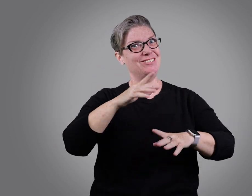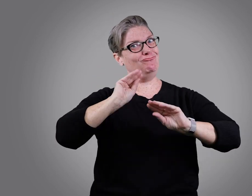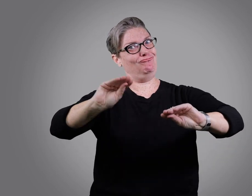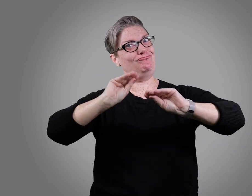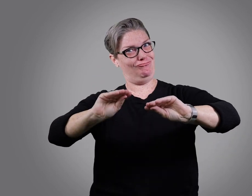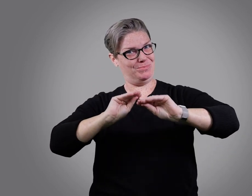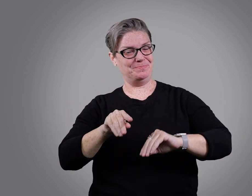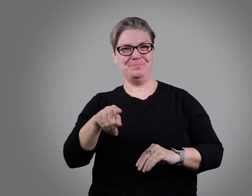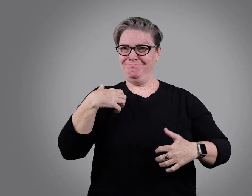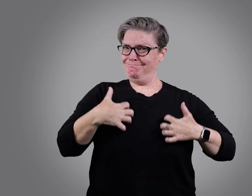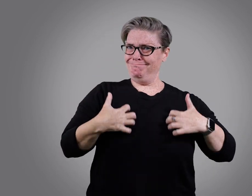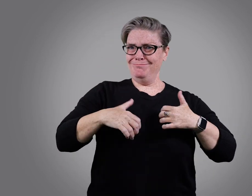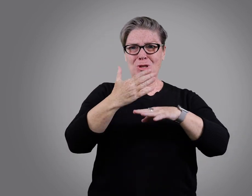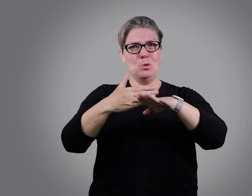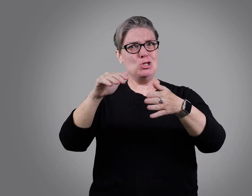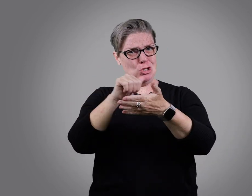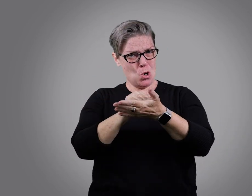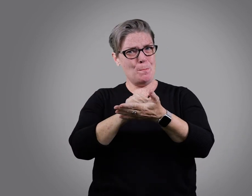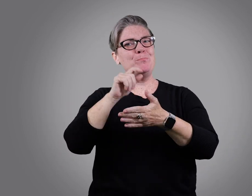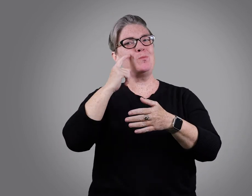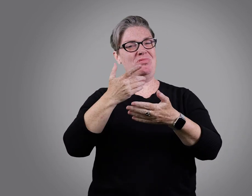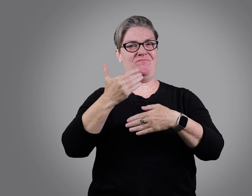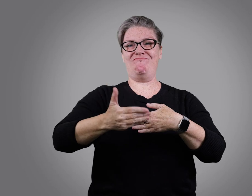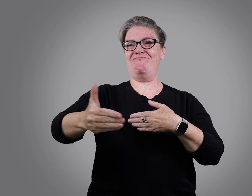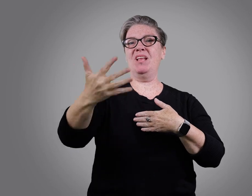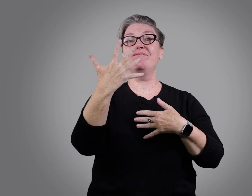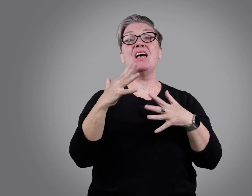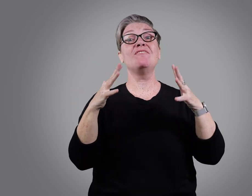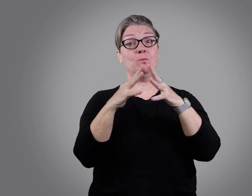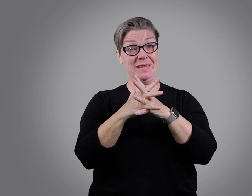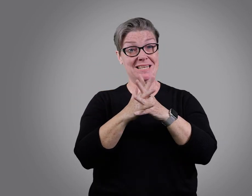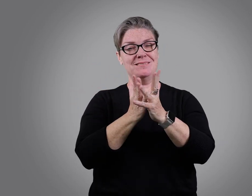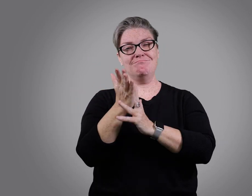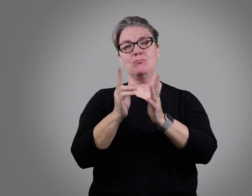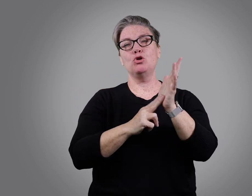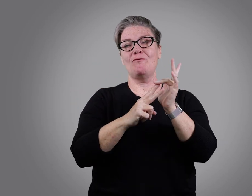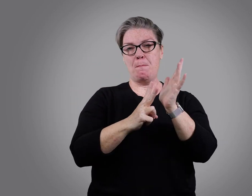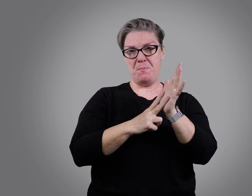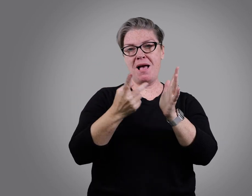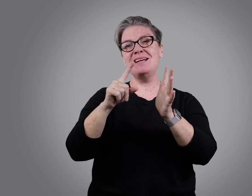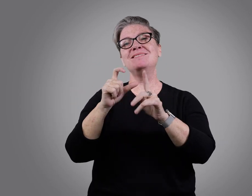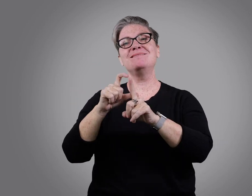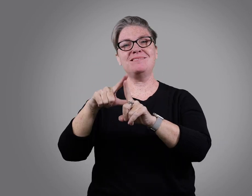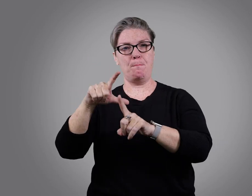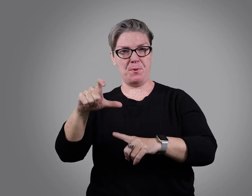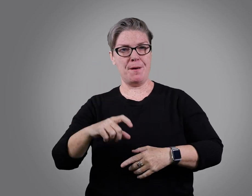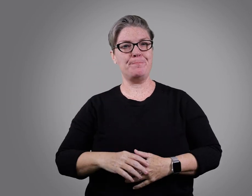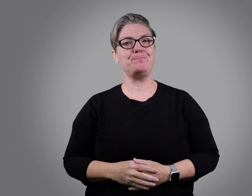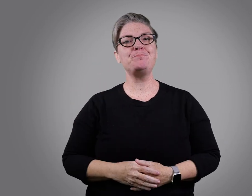This exciting workshop will run for five weeks through November and December. Following simple